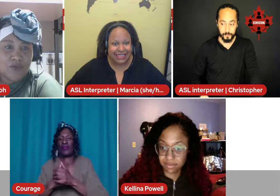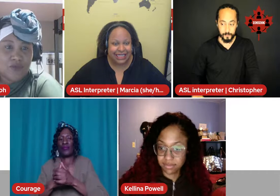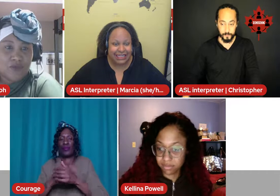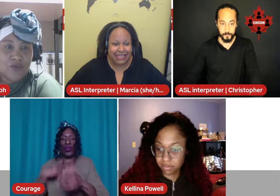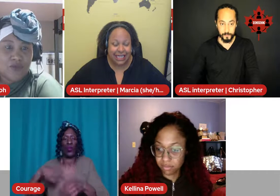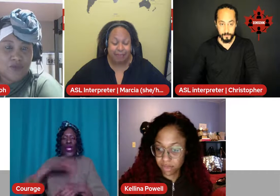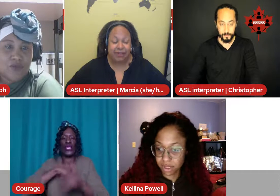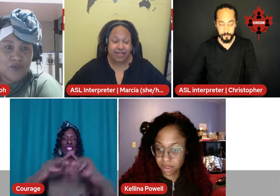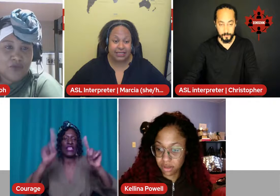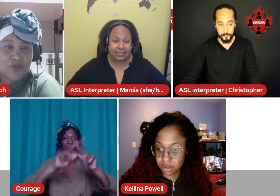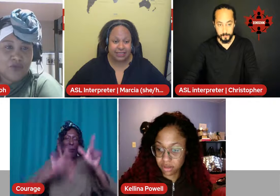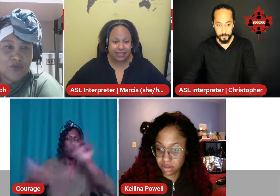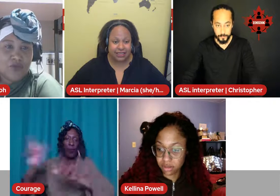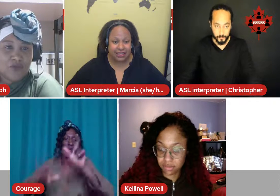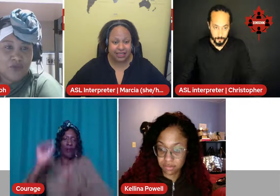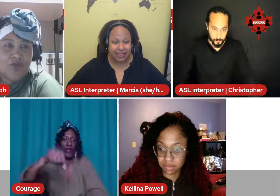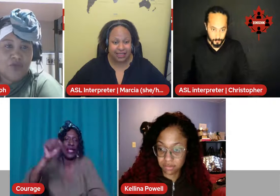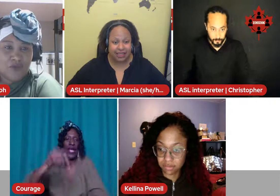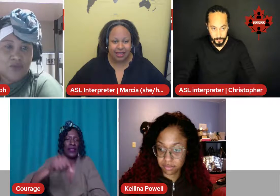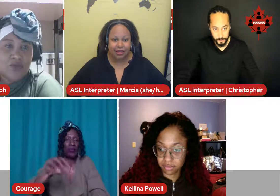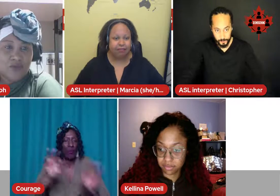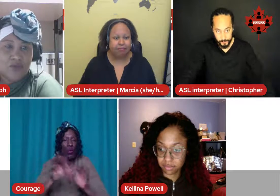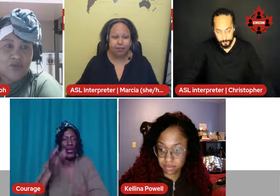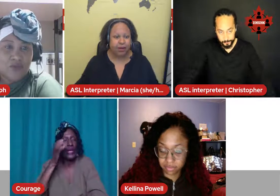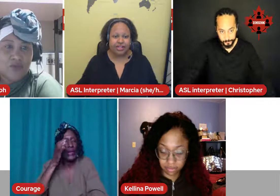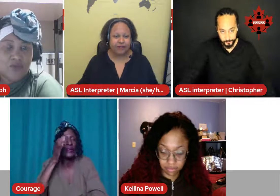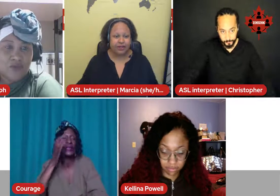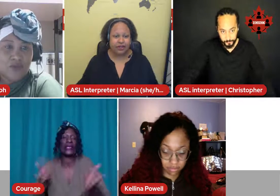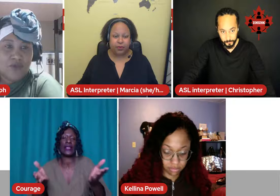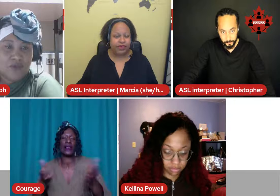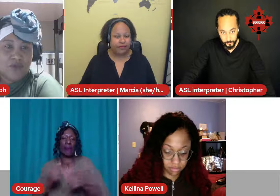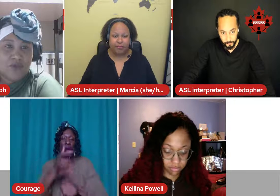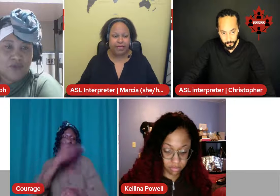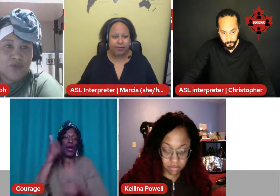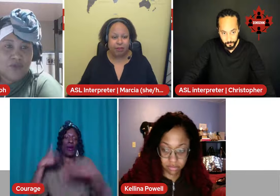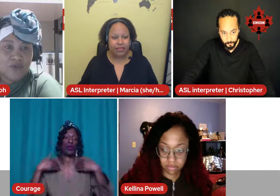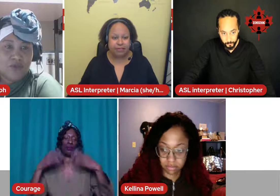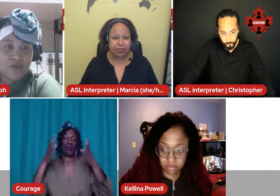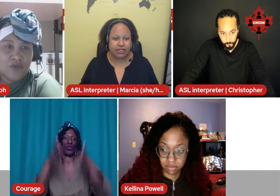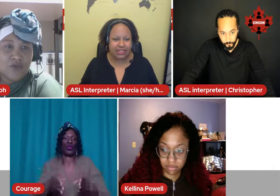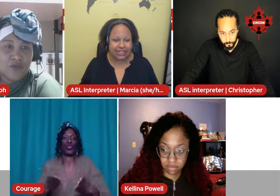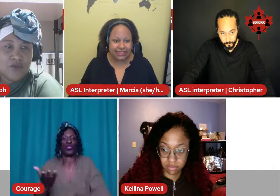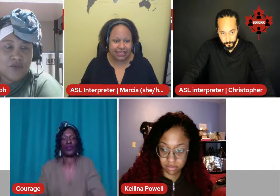Listen and empathize. We're different. We're different people. But it's important to listen.